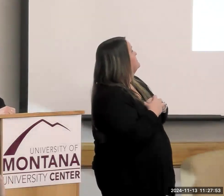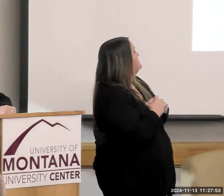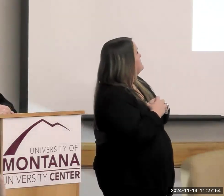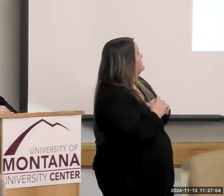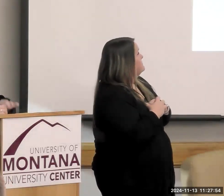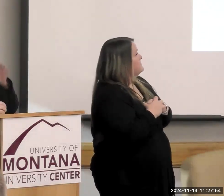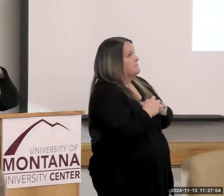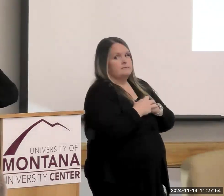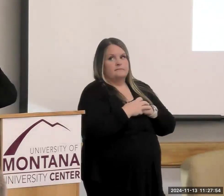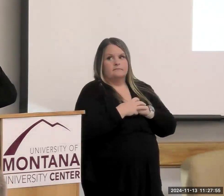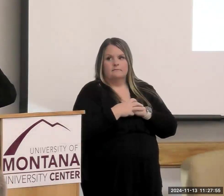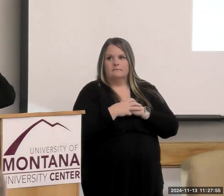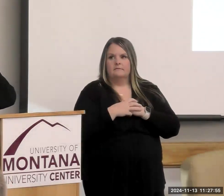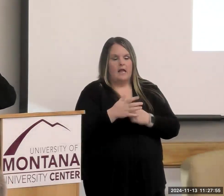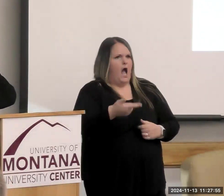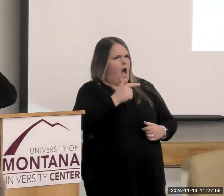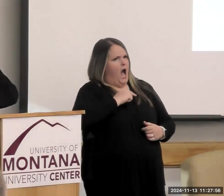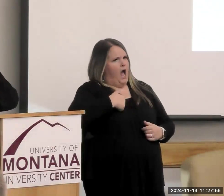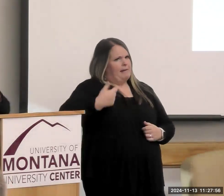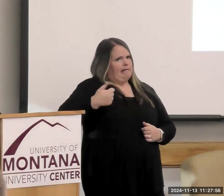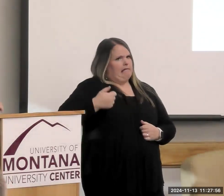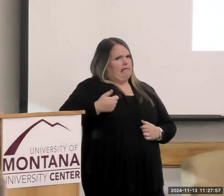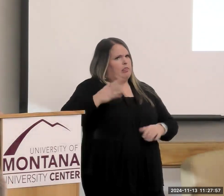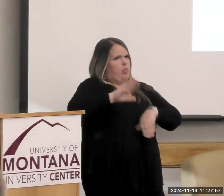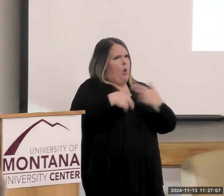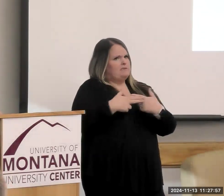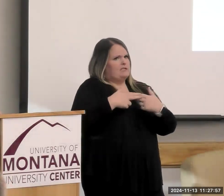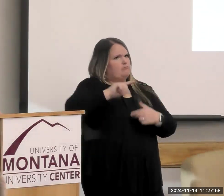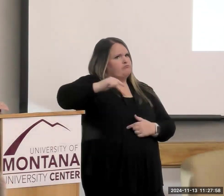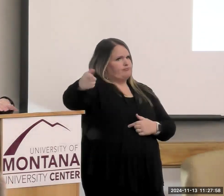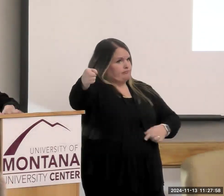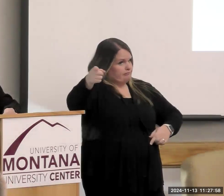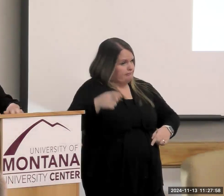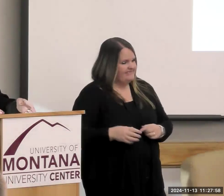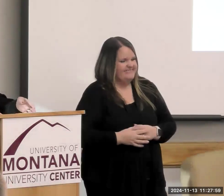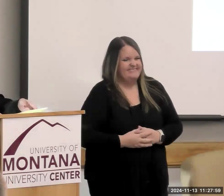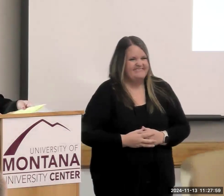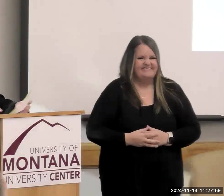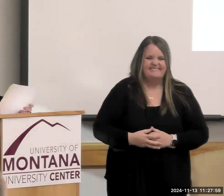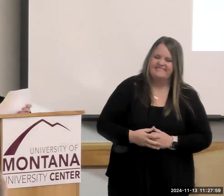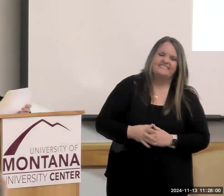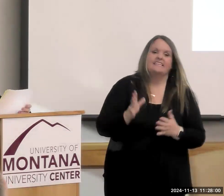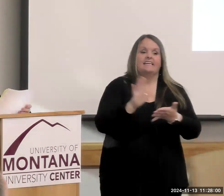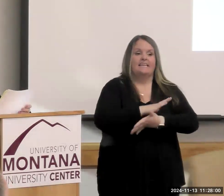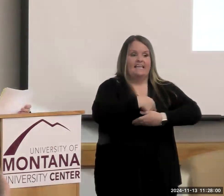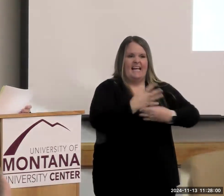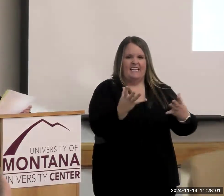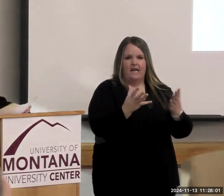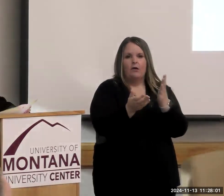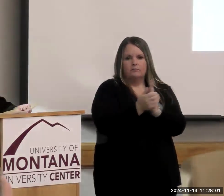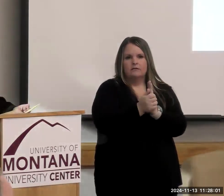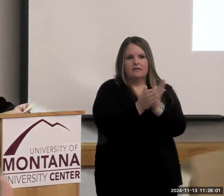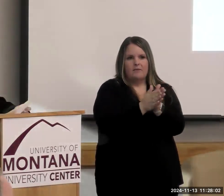She's got to get her turning, because I've been doing that for the whole slideshow. All right. So, you have this handout in your packet,